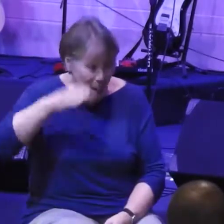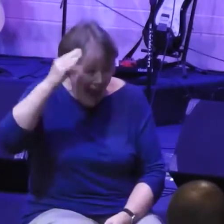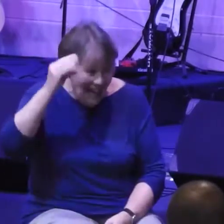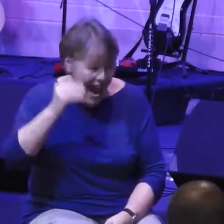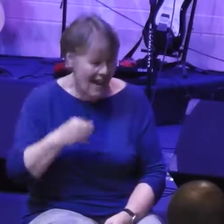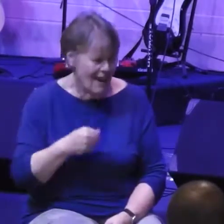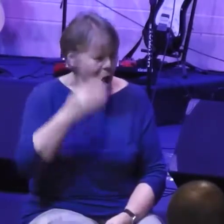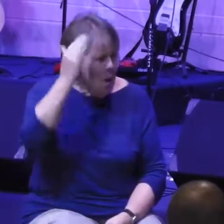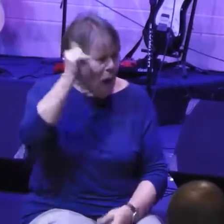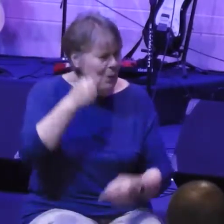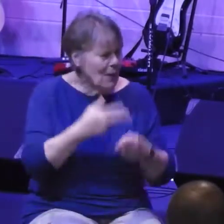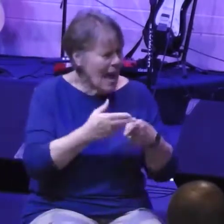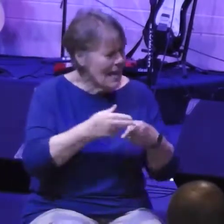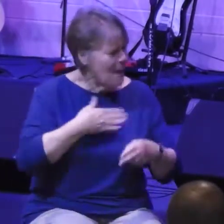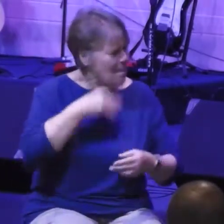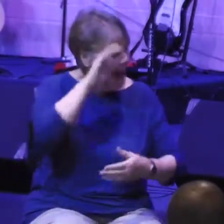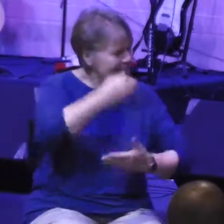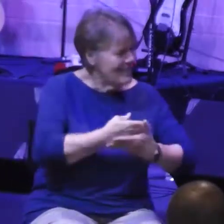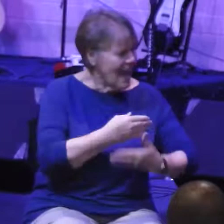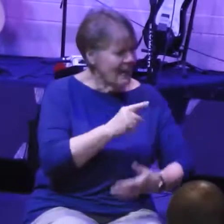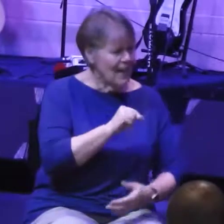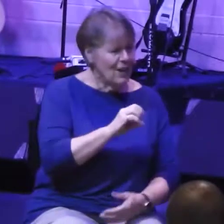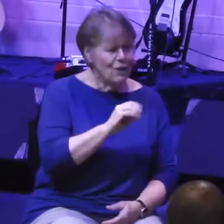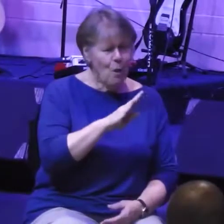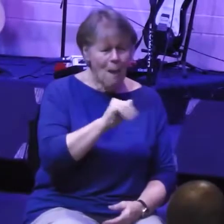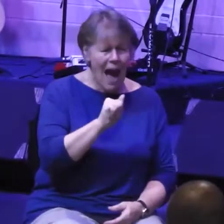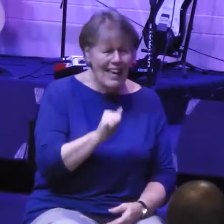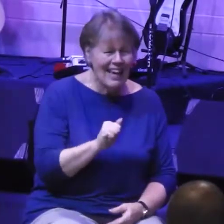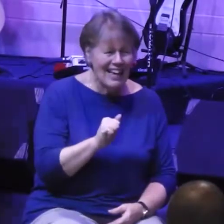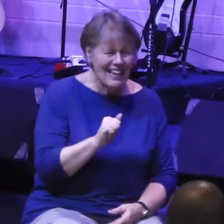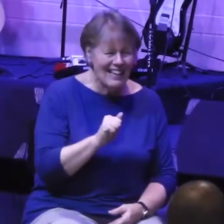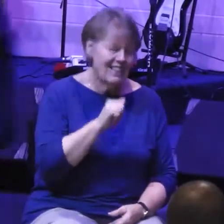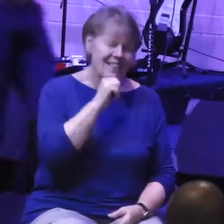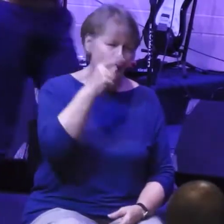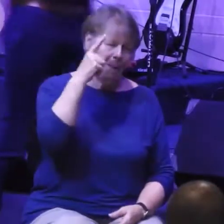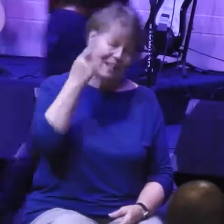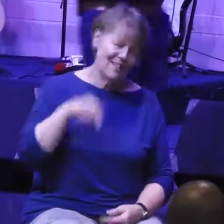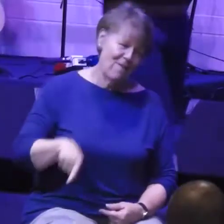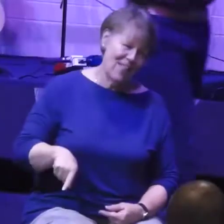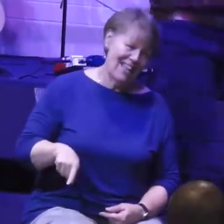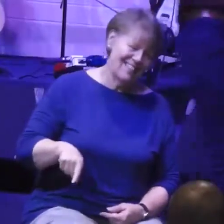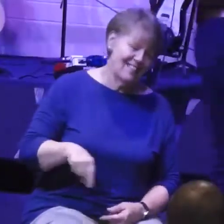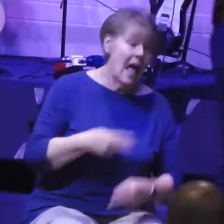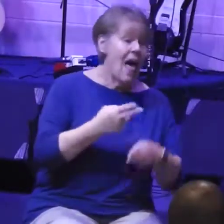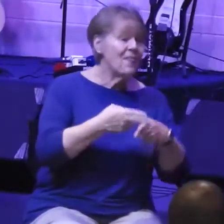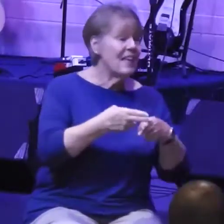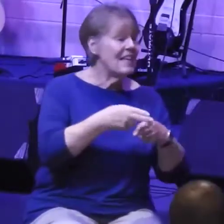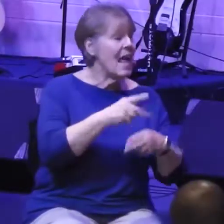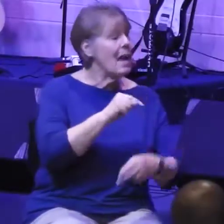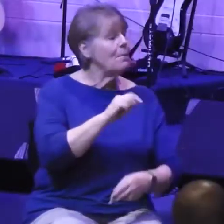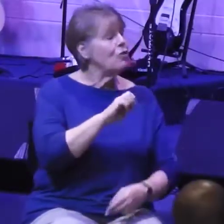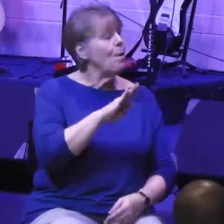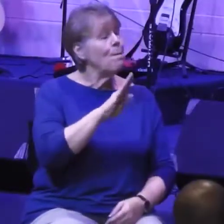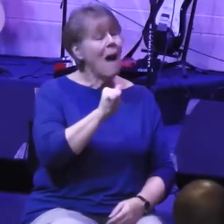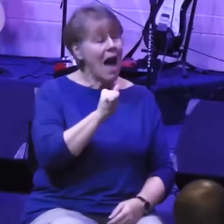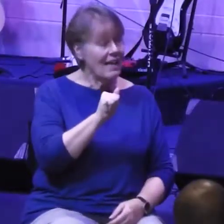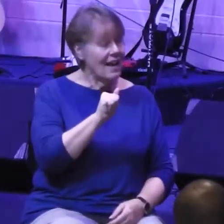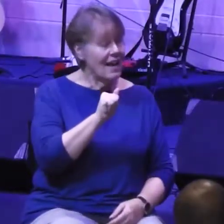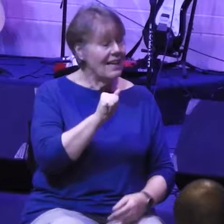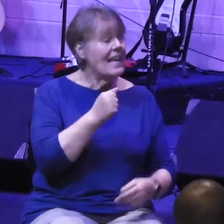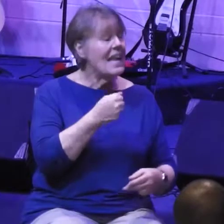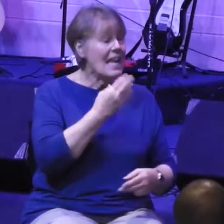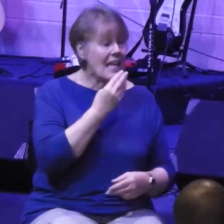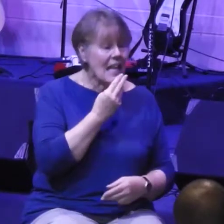Why would I name my son Tobiah? Okay, not because of this. The name Tobiah in Hebrew means God is good.